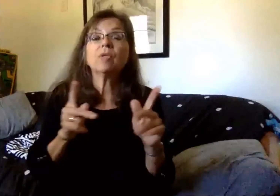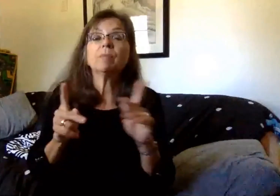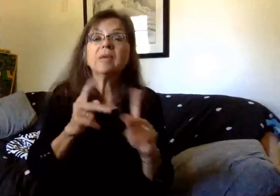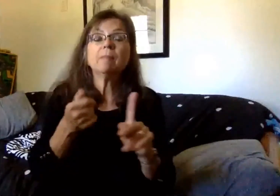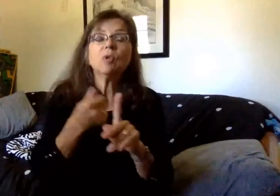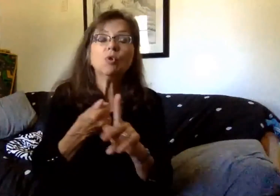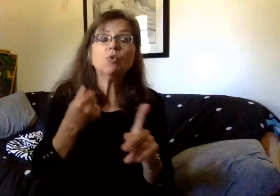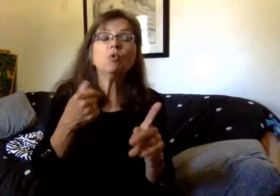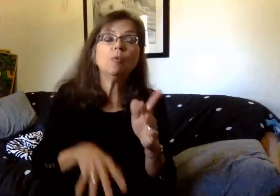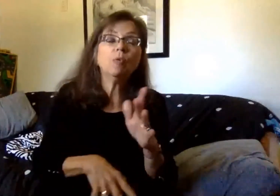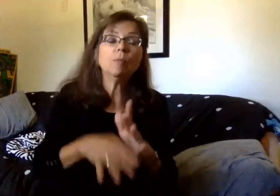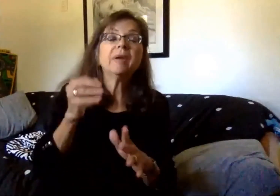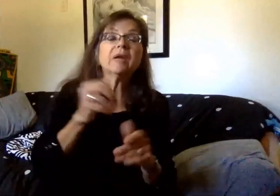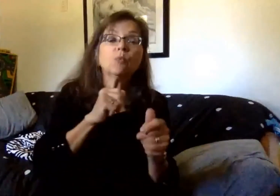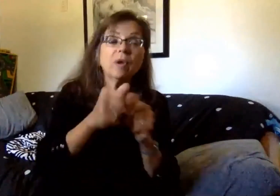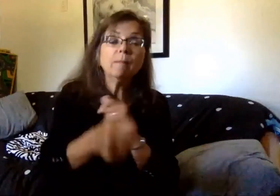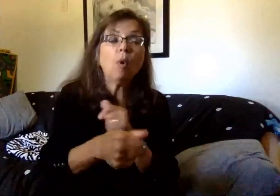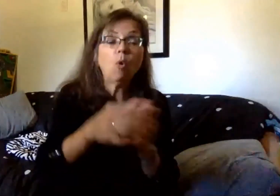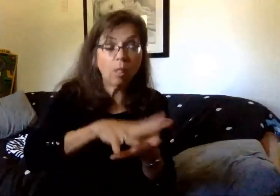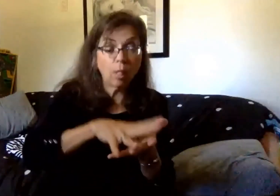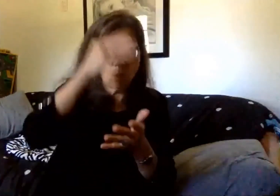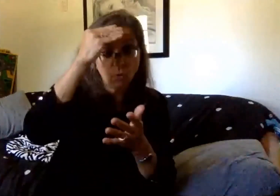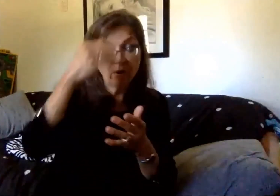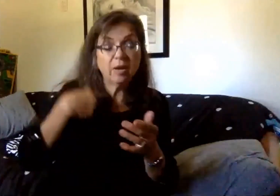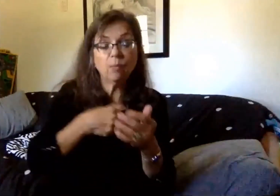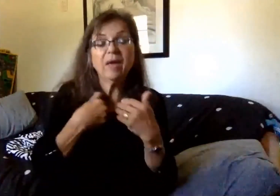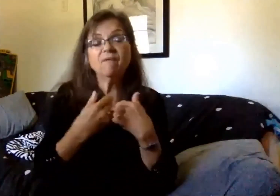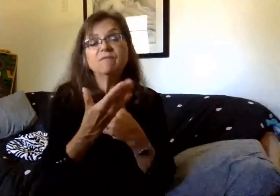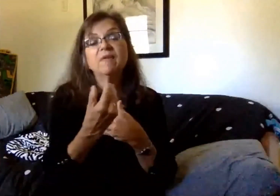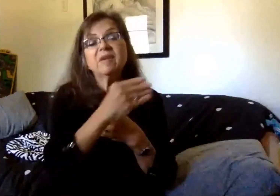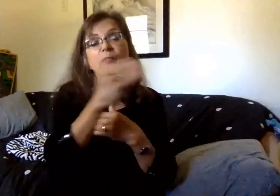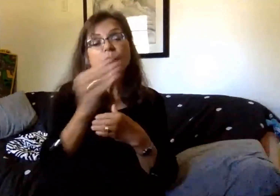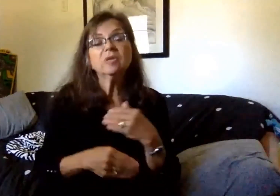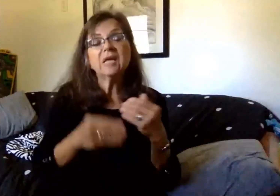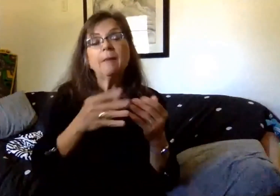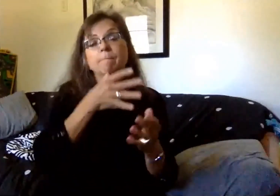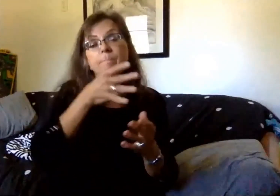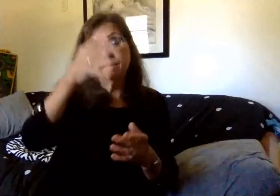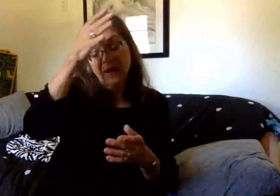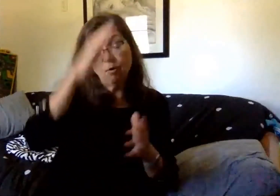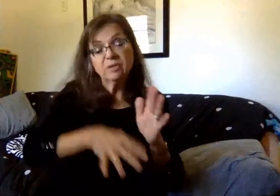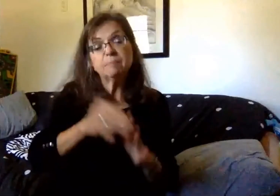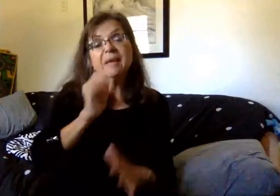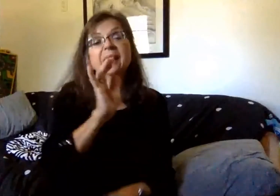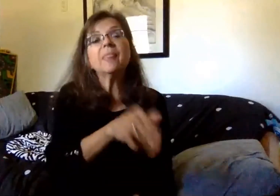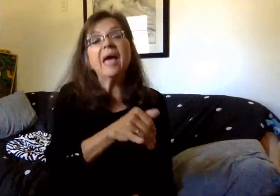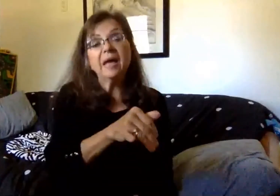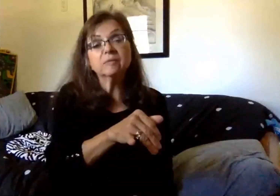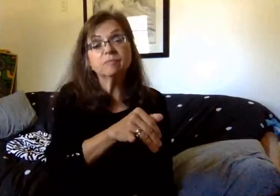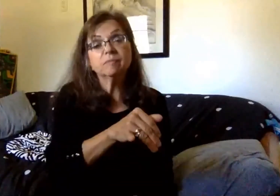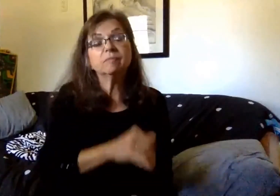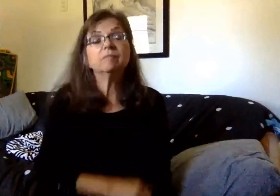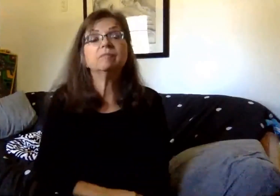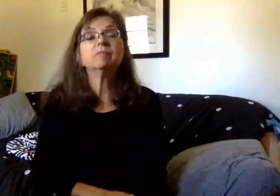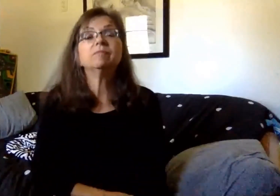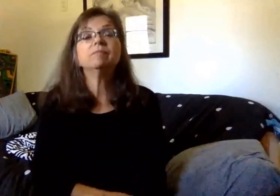option. Currently, as it stands, we have 15% of our parents selected this option for remote learning.